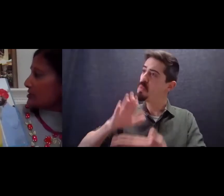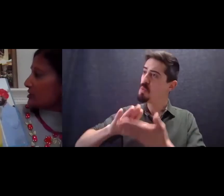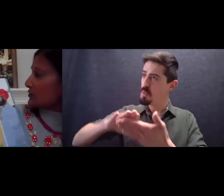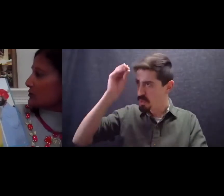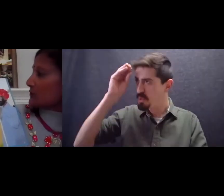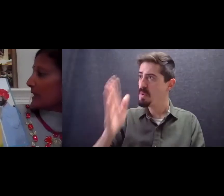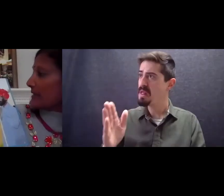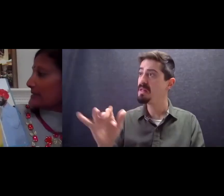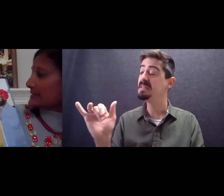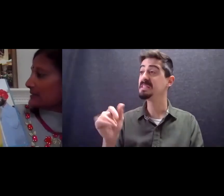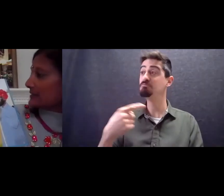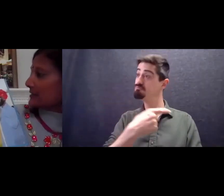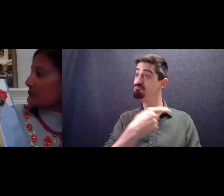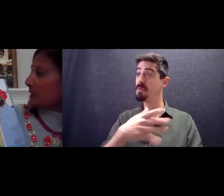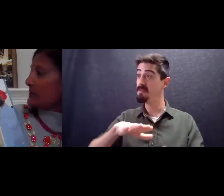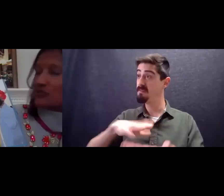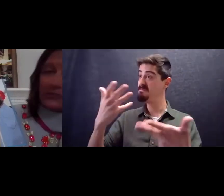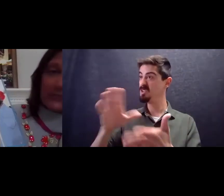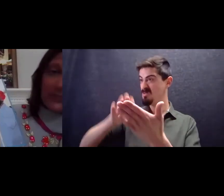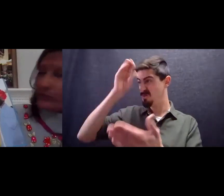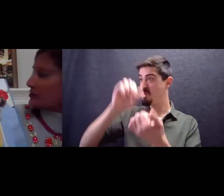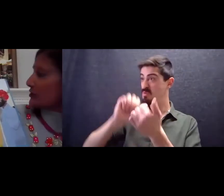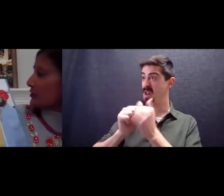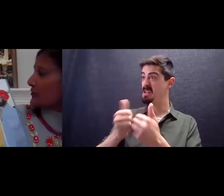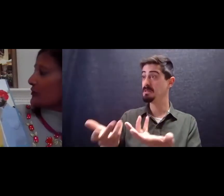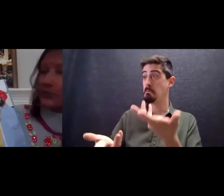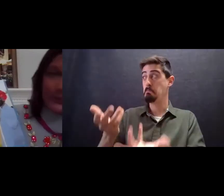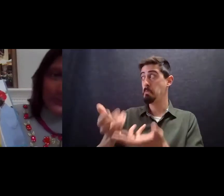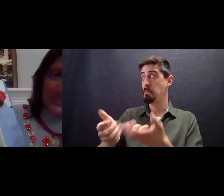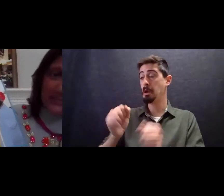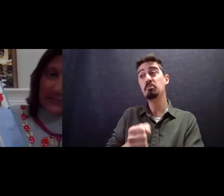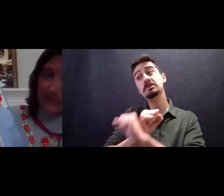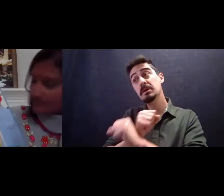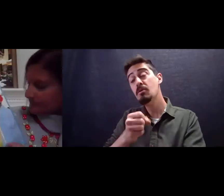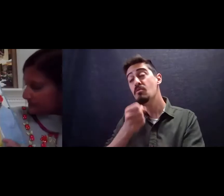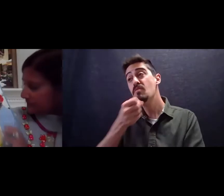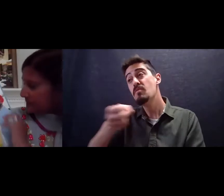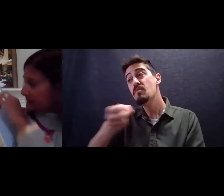just like she learned her race maybe she'll even learn to guard the goats